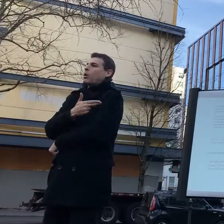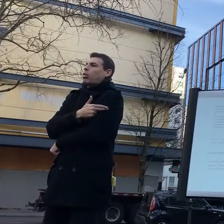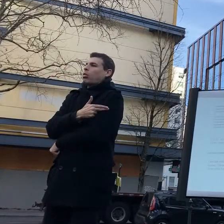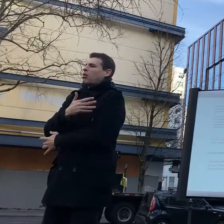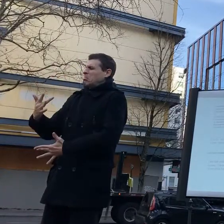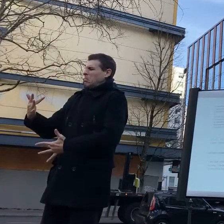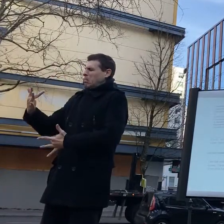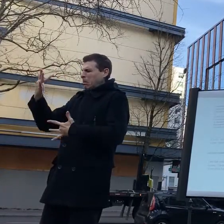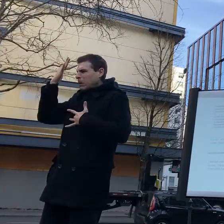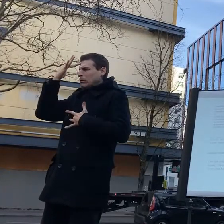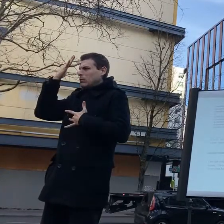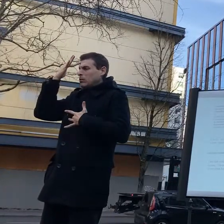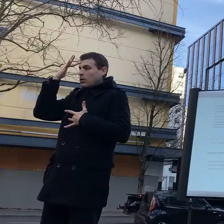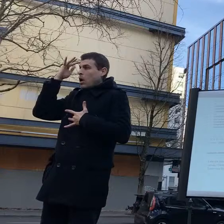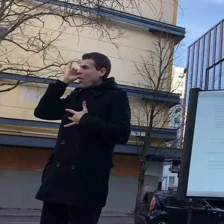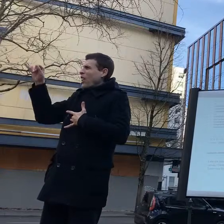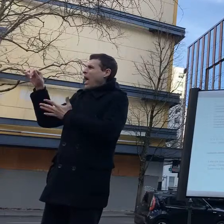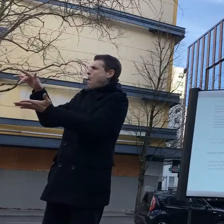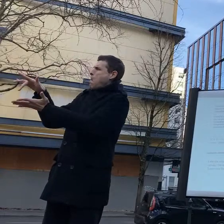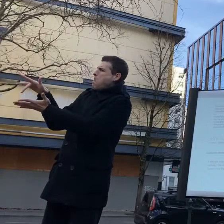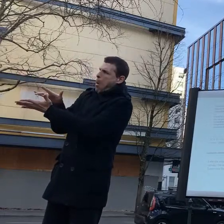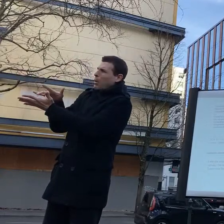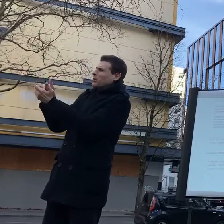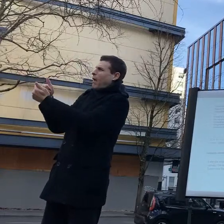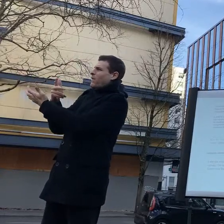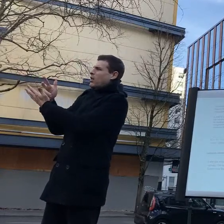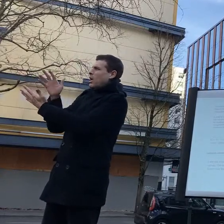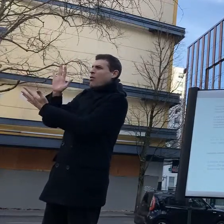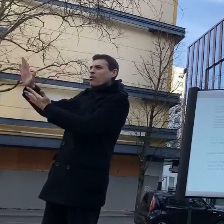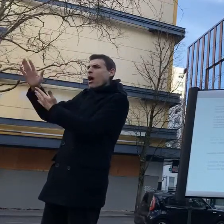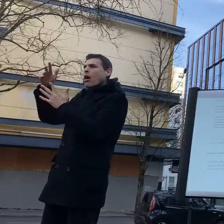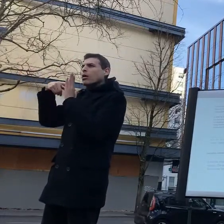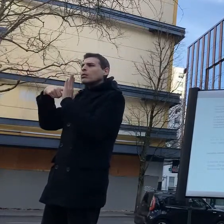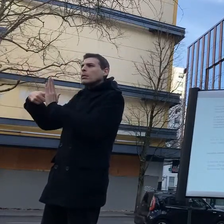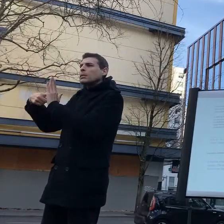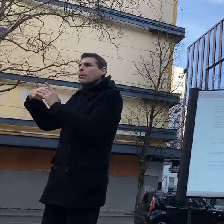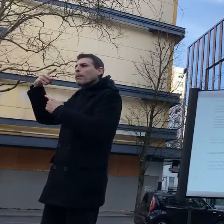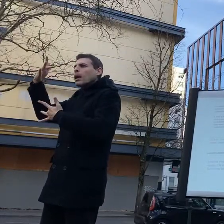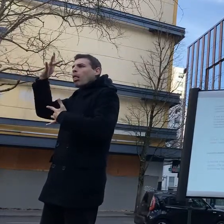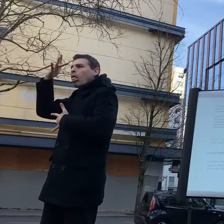bringing similarities to what i and others experienced